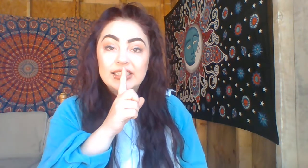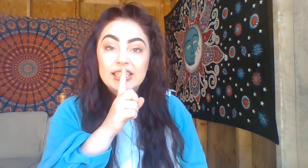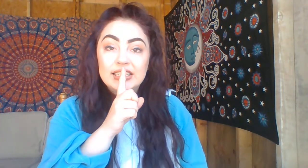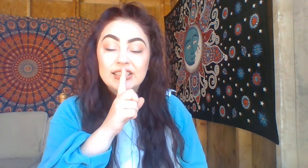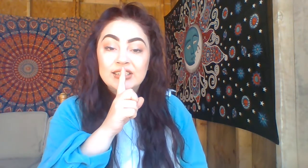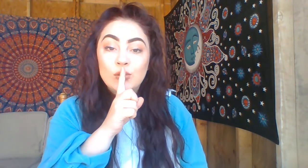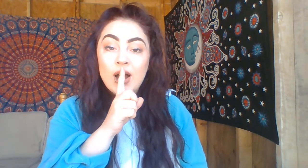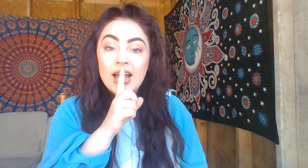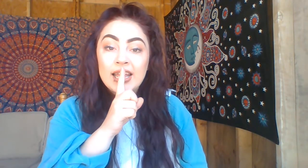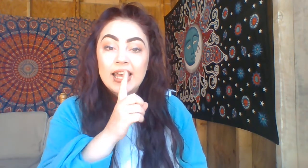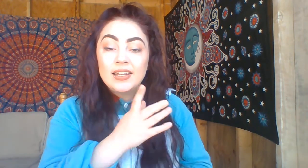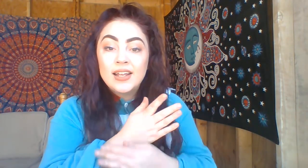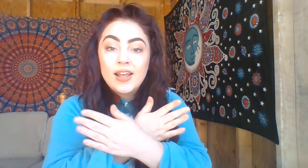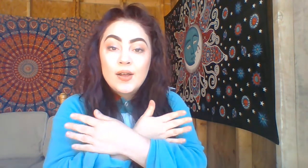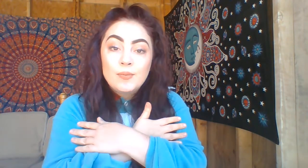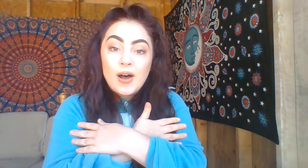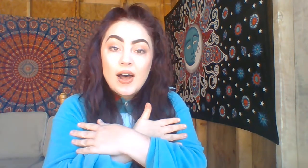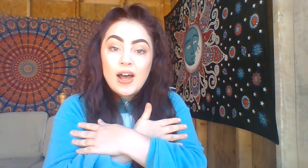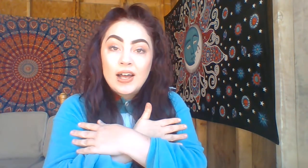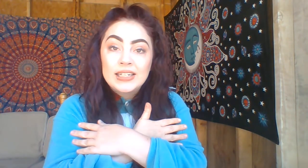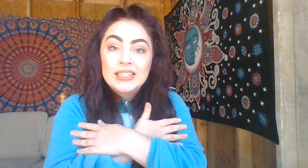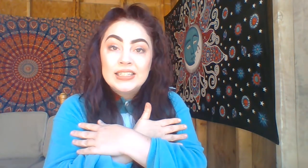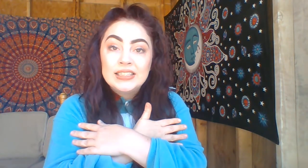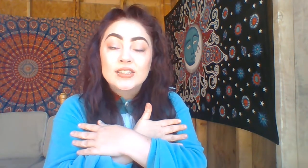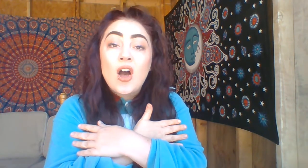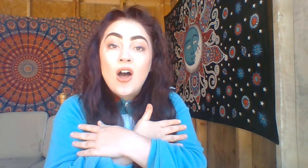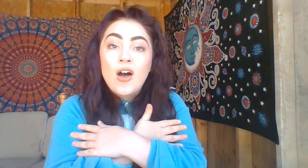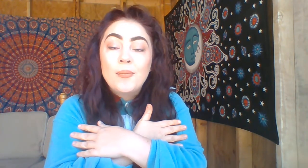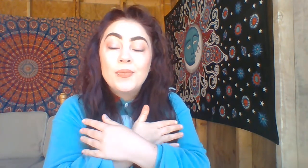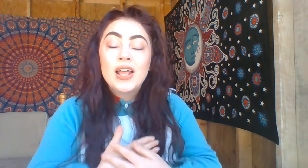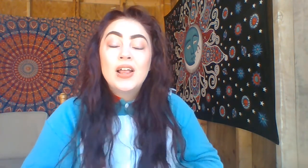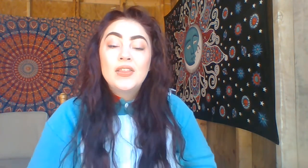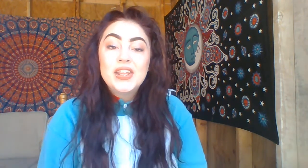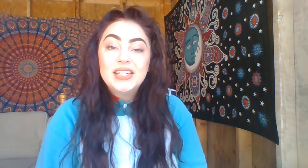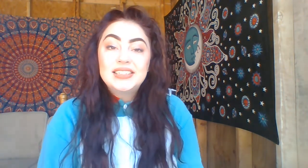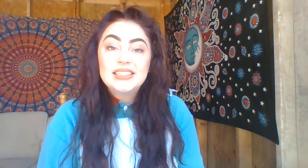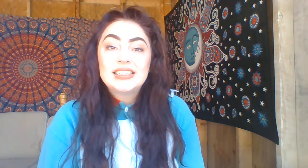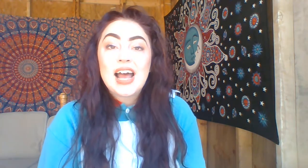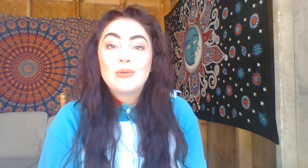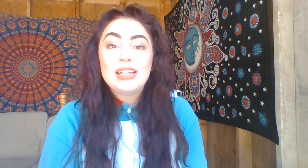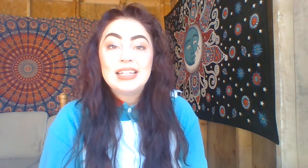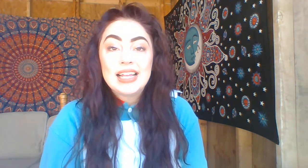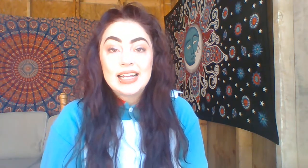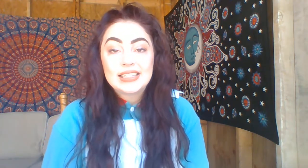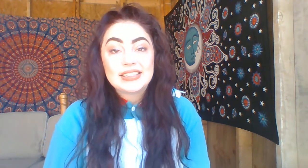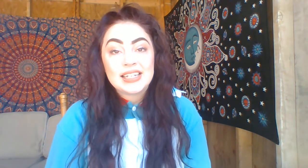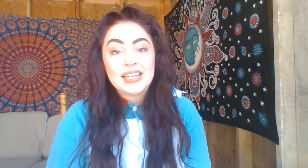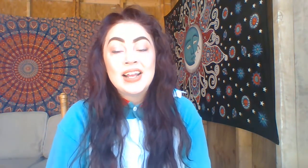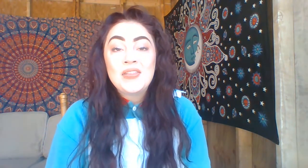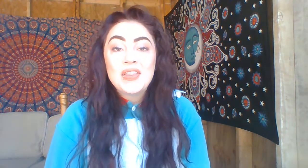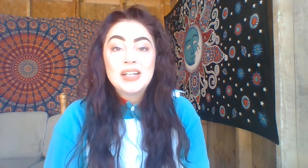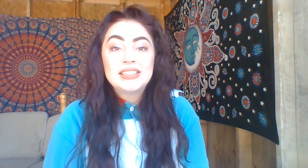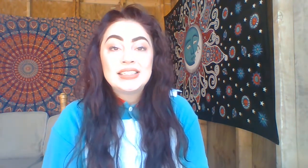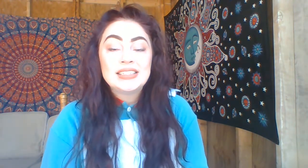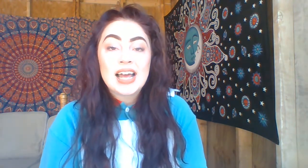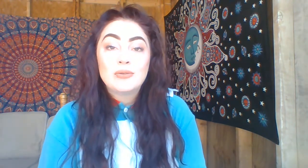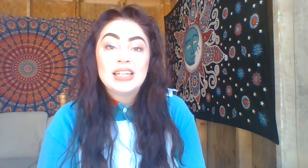is quiet, body's calm. This is how we listen, this is how we